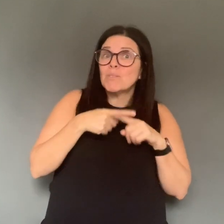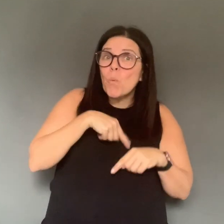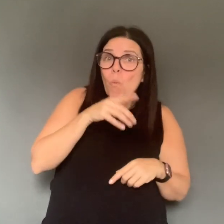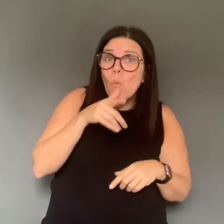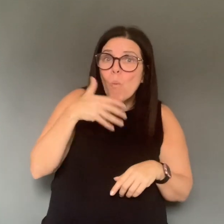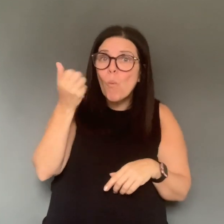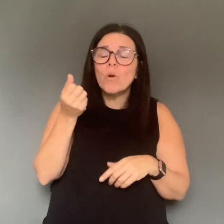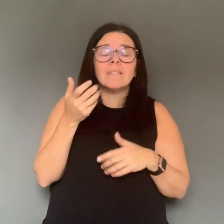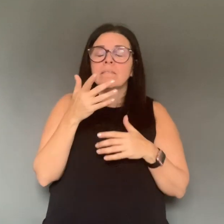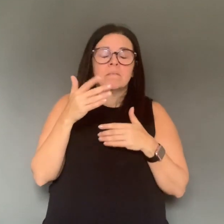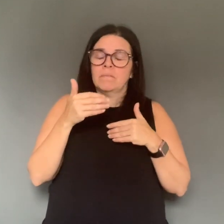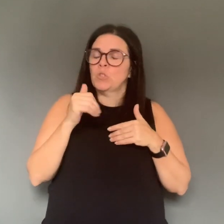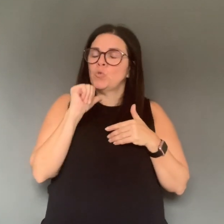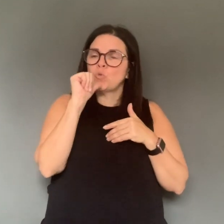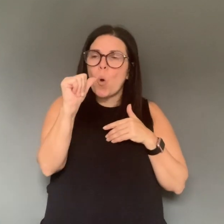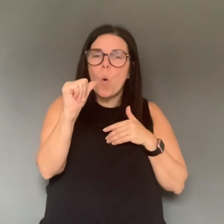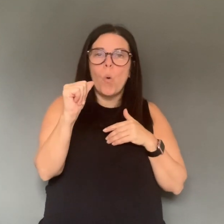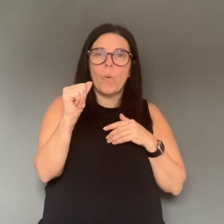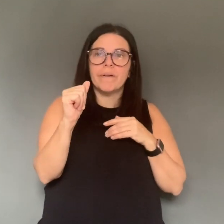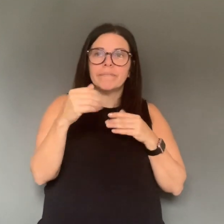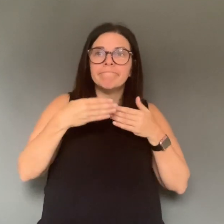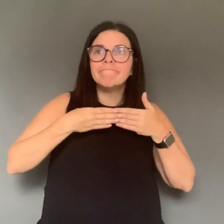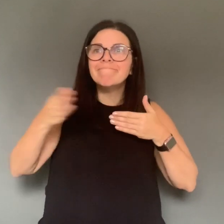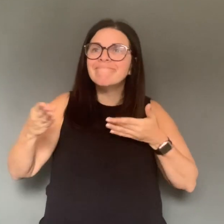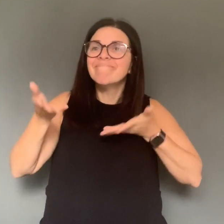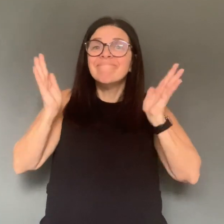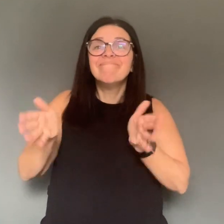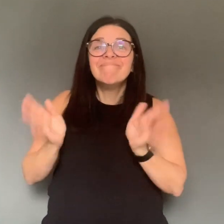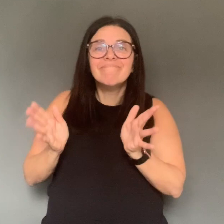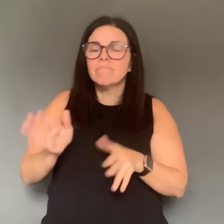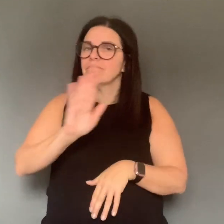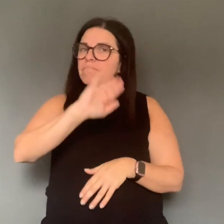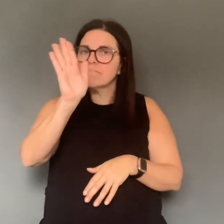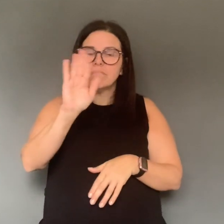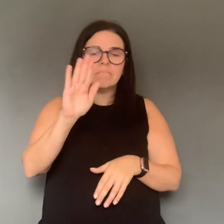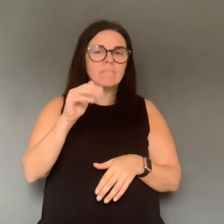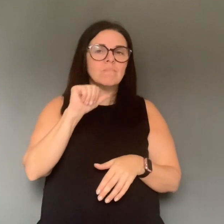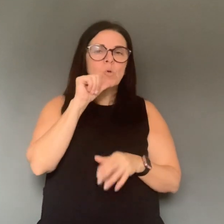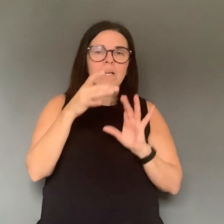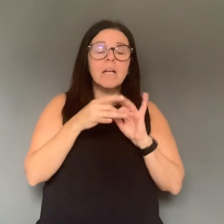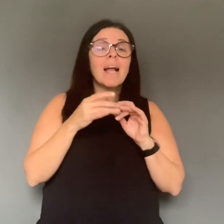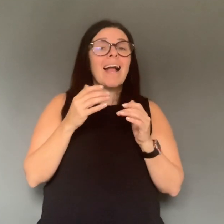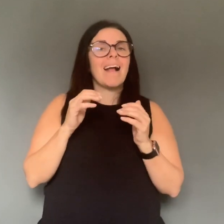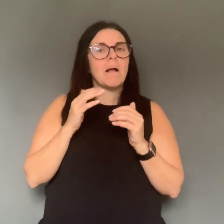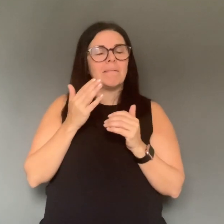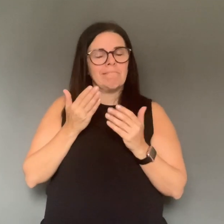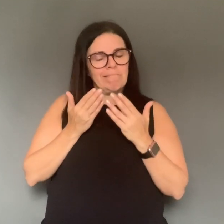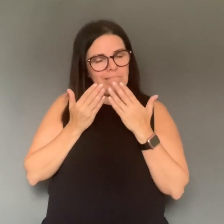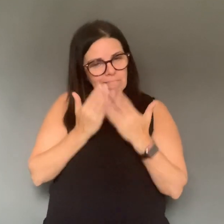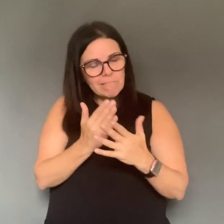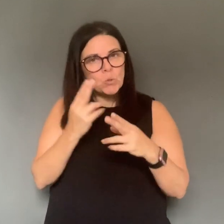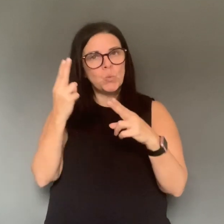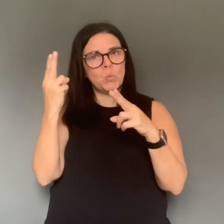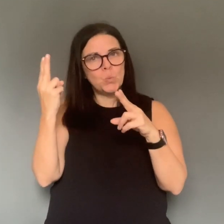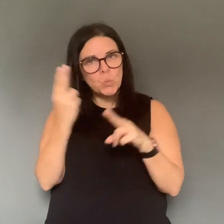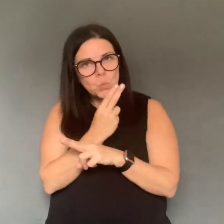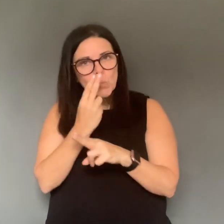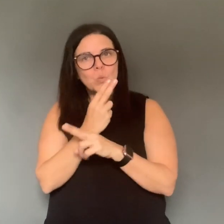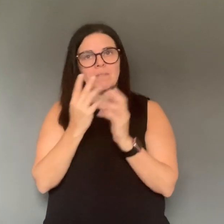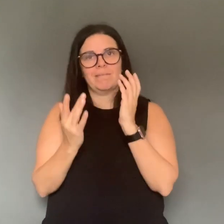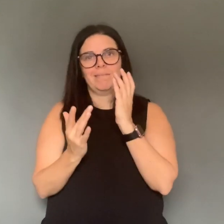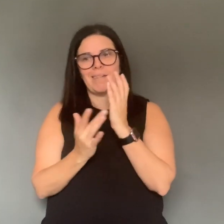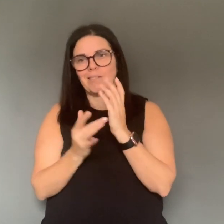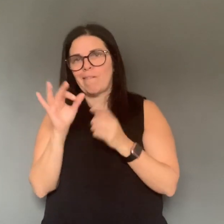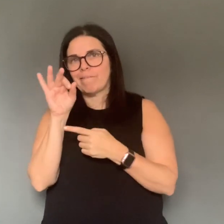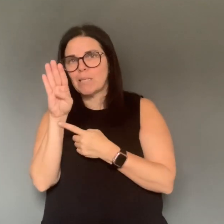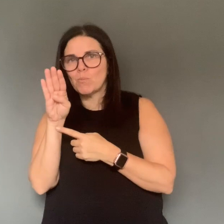your essentials, your groceries, your medications, anything that you need at your doorstep. Do not interact with them. Do not connect with